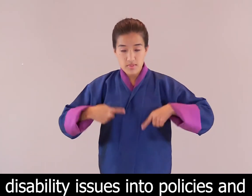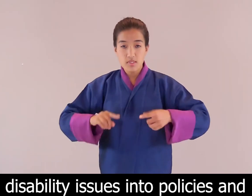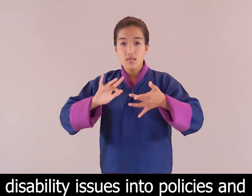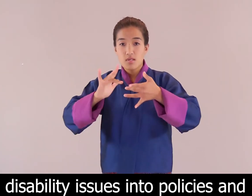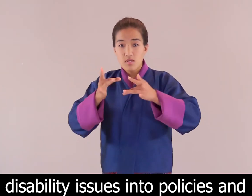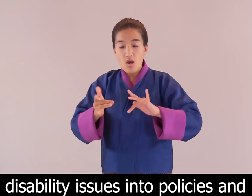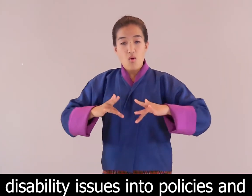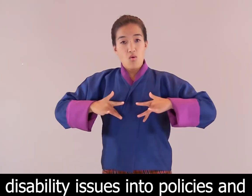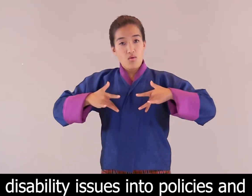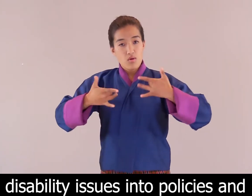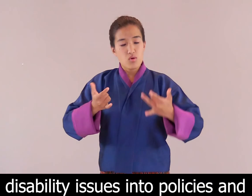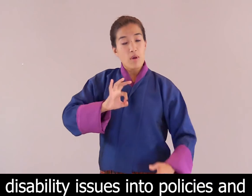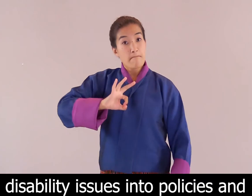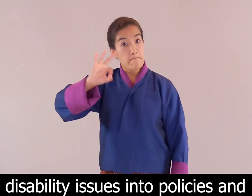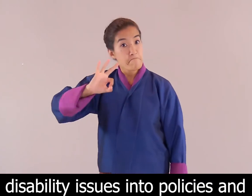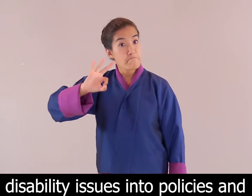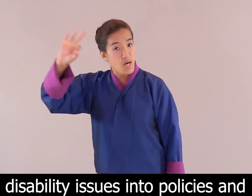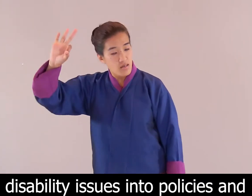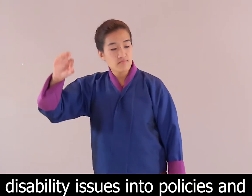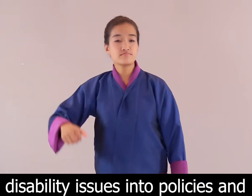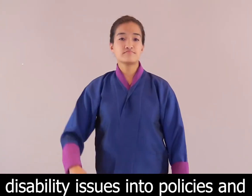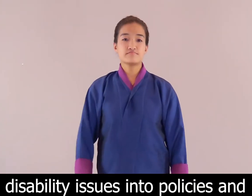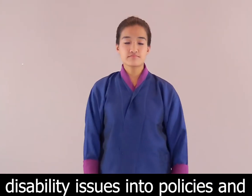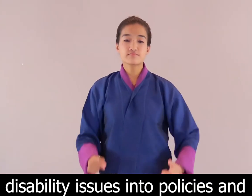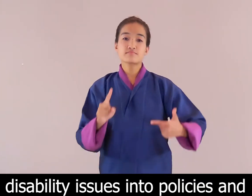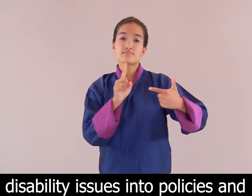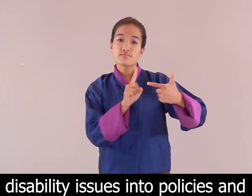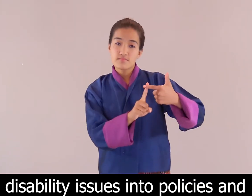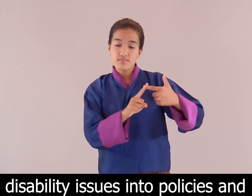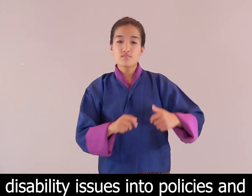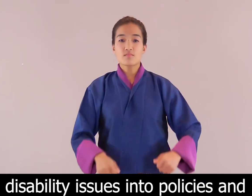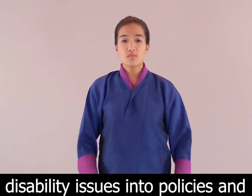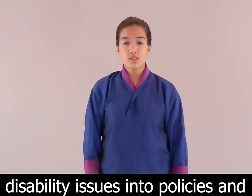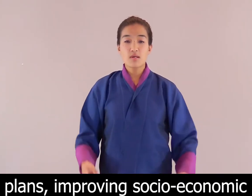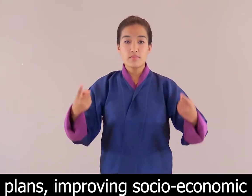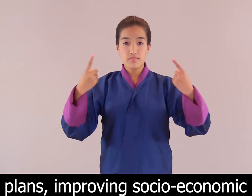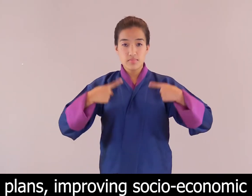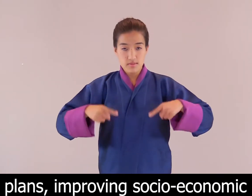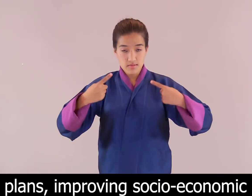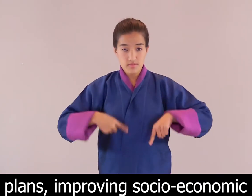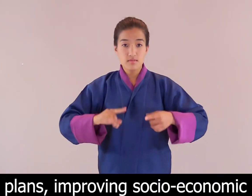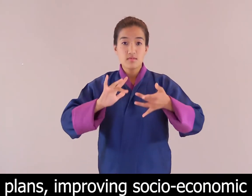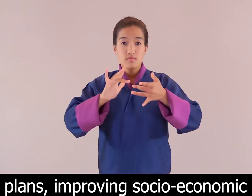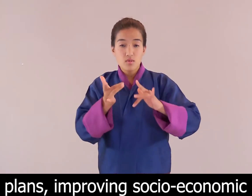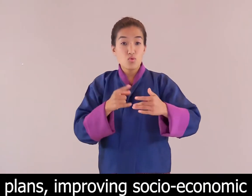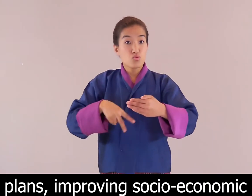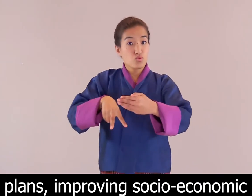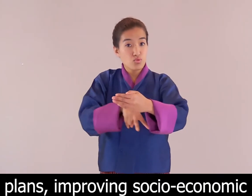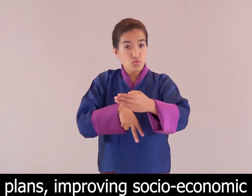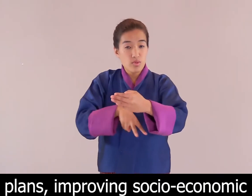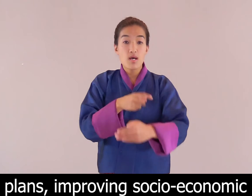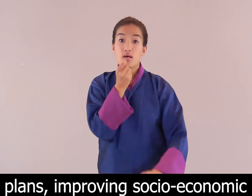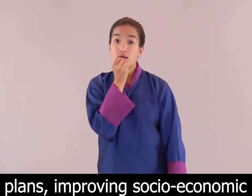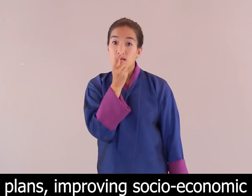improving socio-economic conditions and inculcating positive attitudes towards